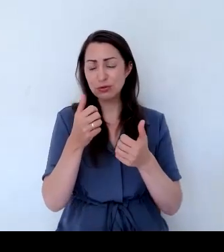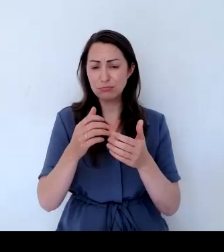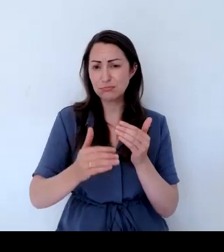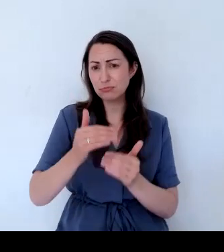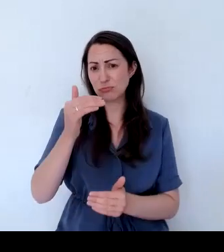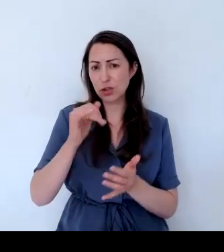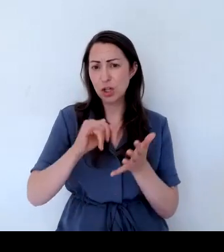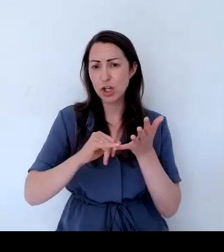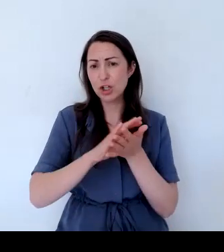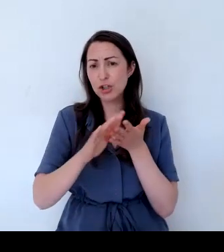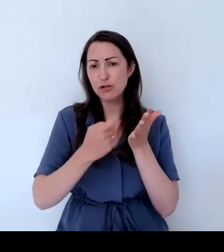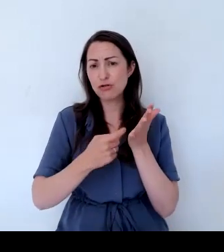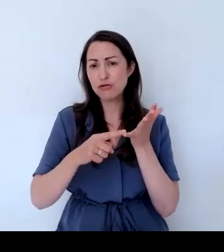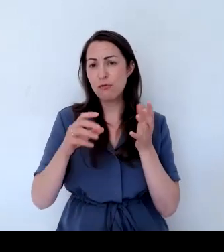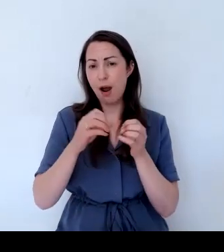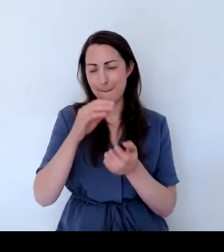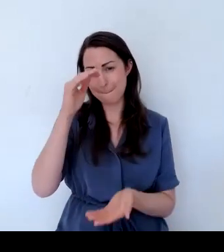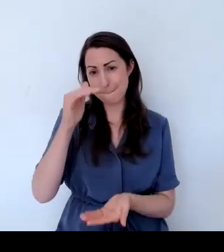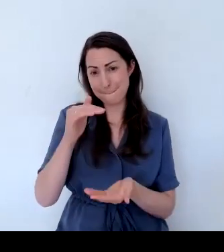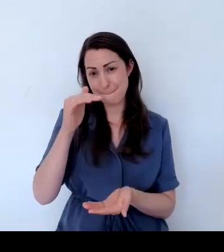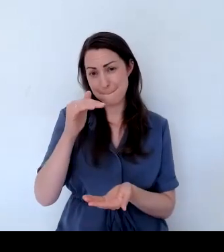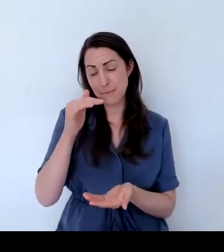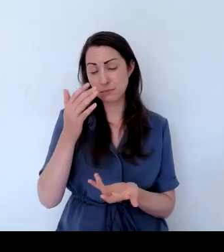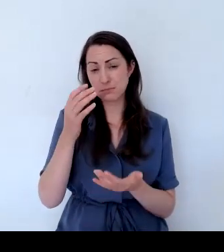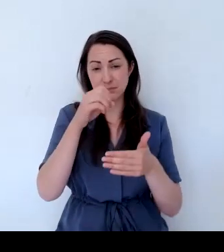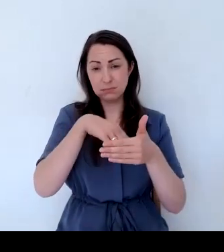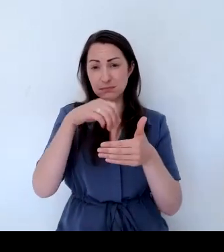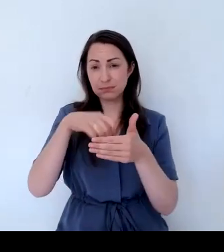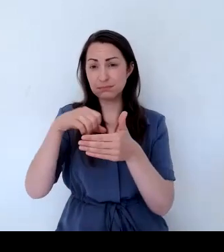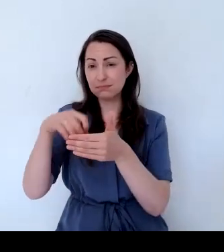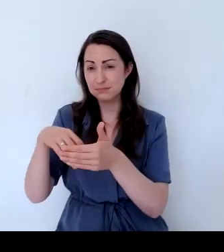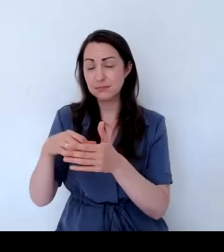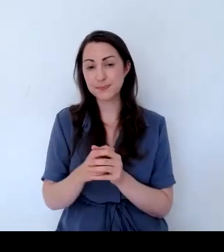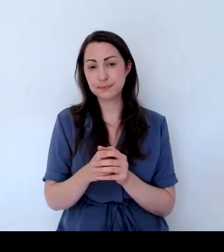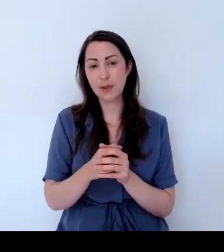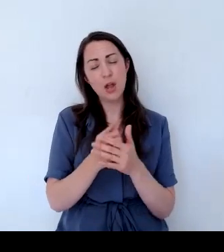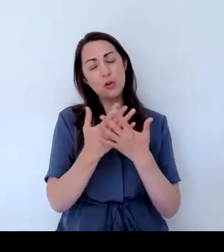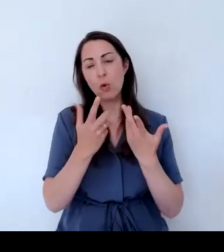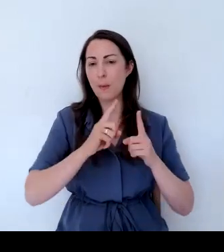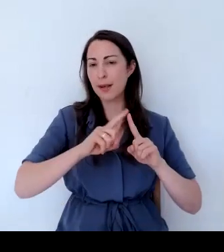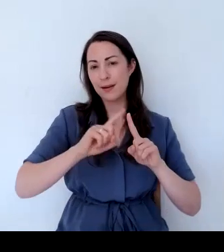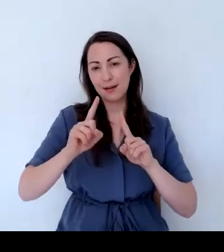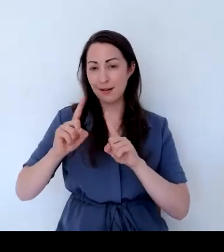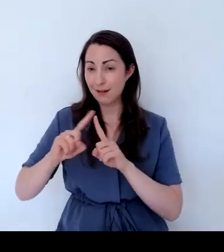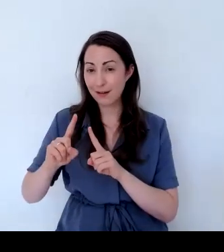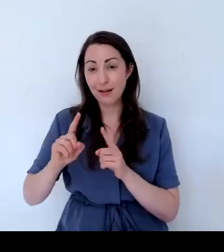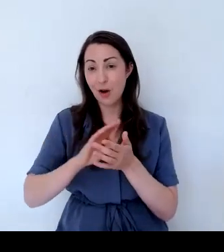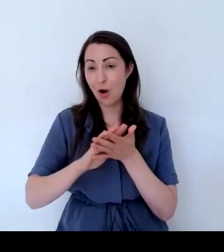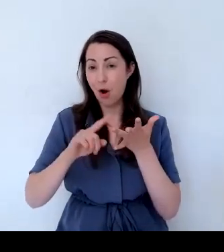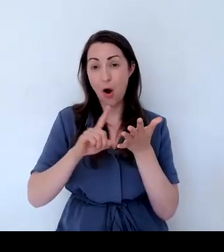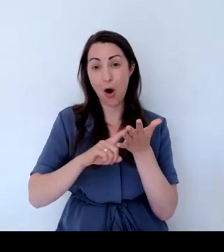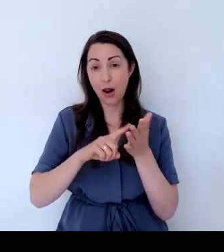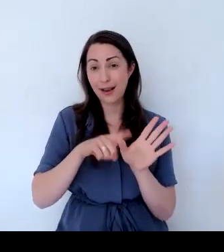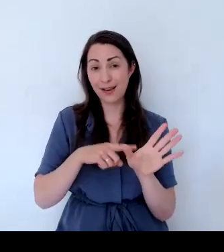to put in. And there are so many different varieties of holly that you could choose. So have a look about with that one.